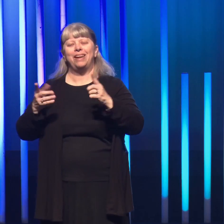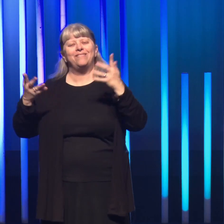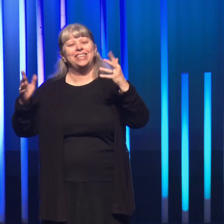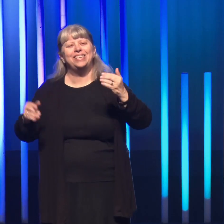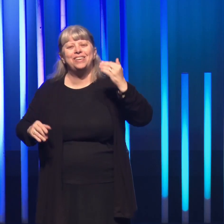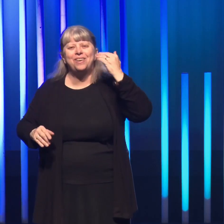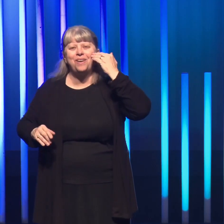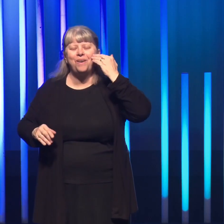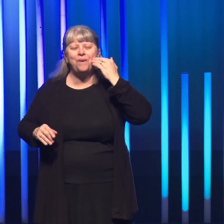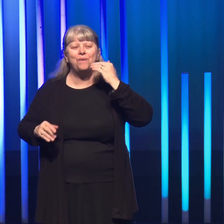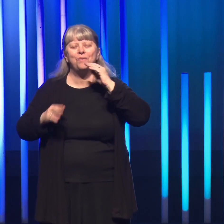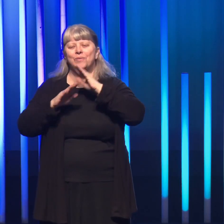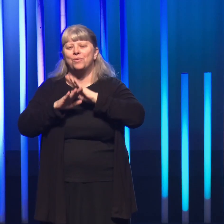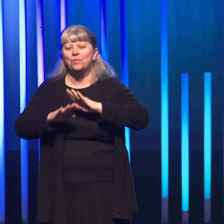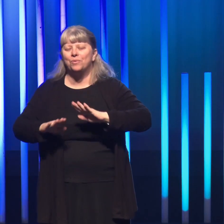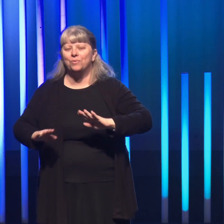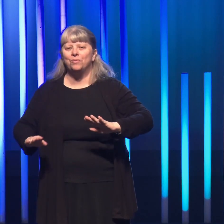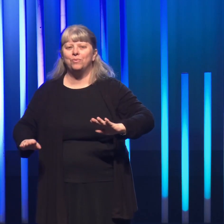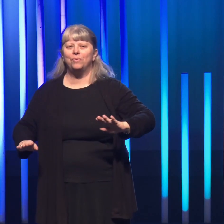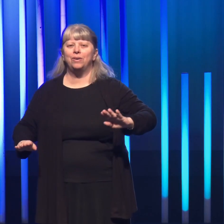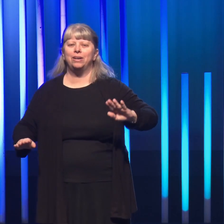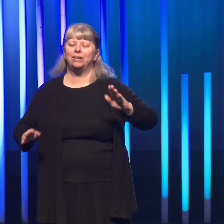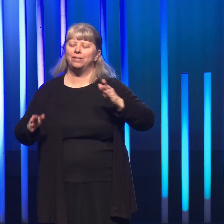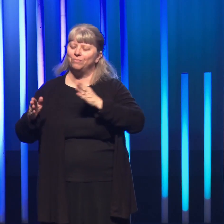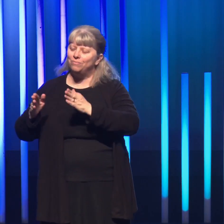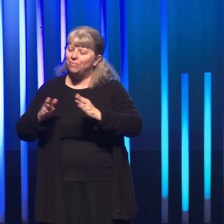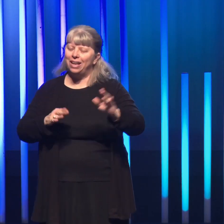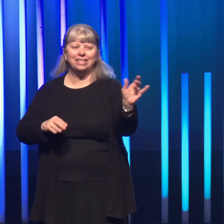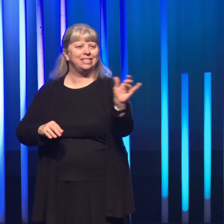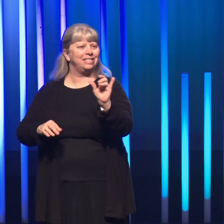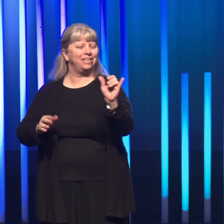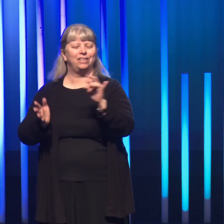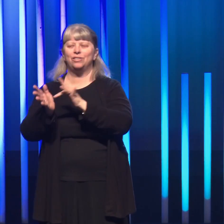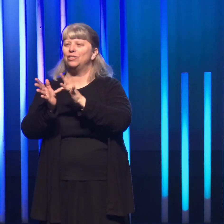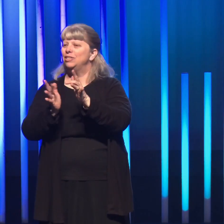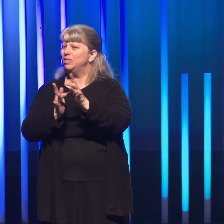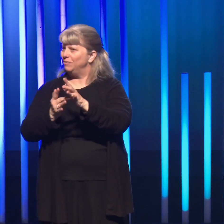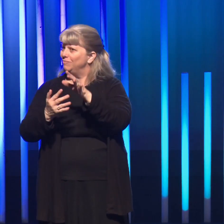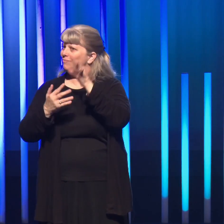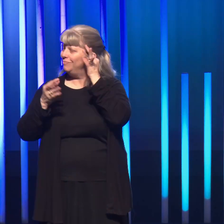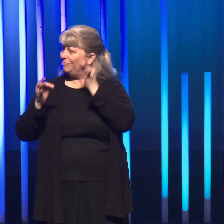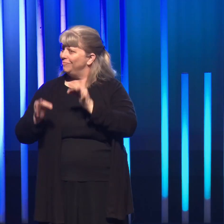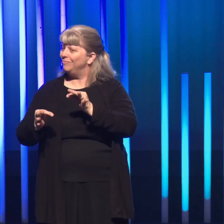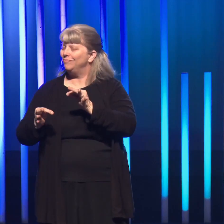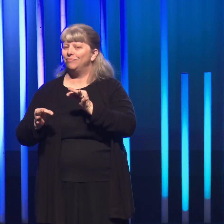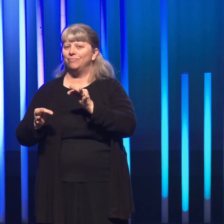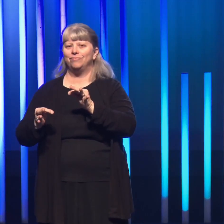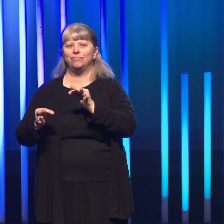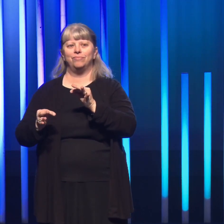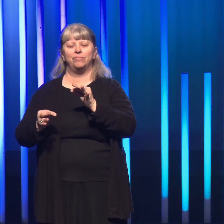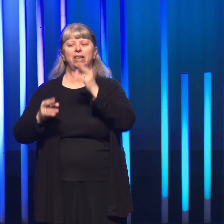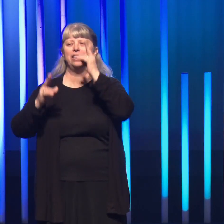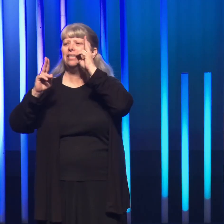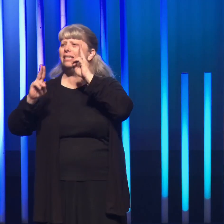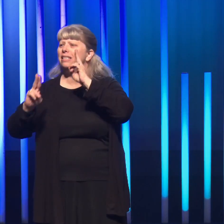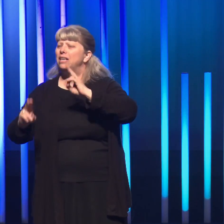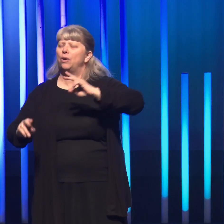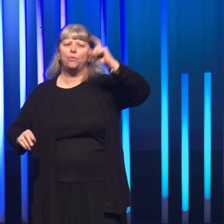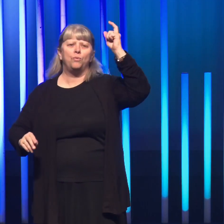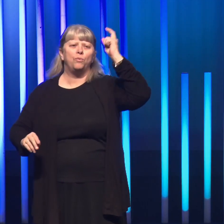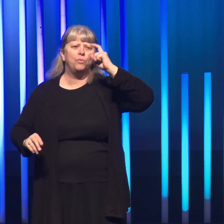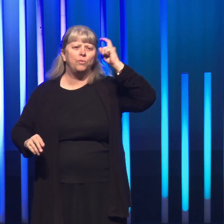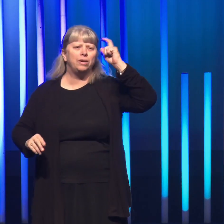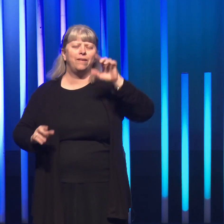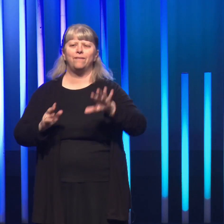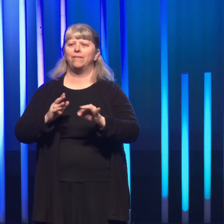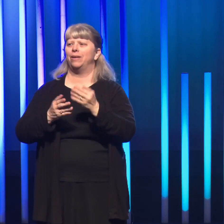know that quiet stillness was the path that Jesus chose. And there is dignity, and there is wisdom to